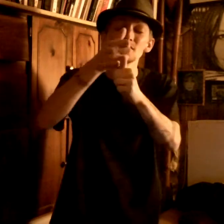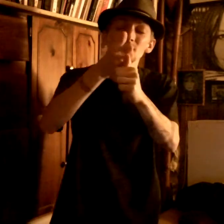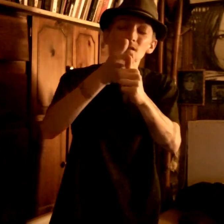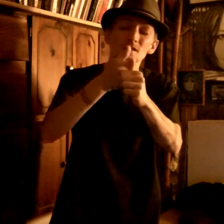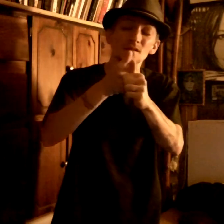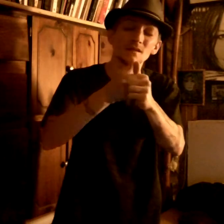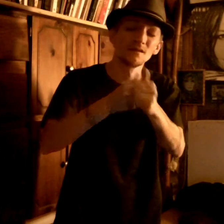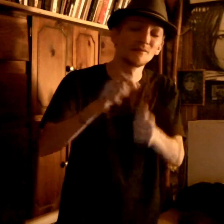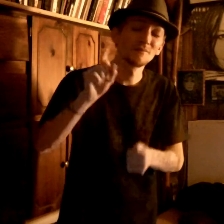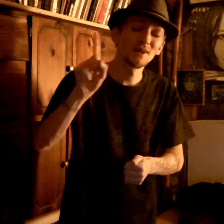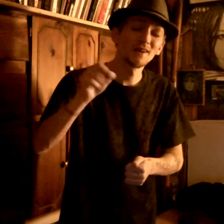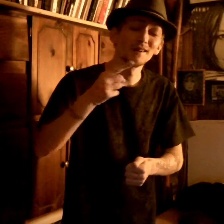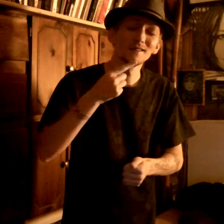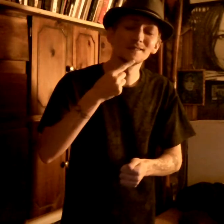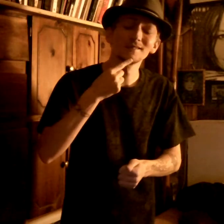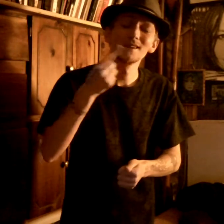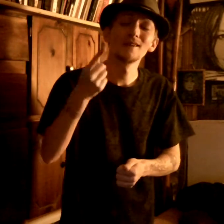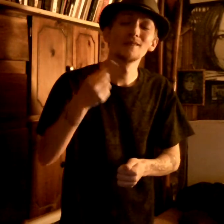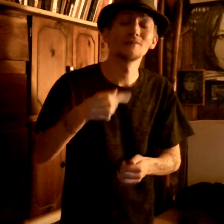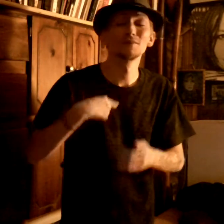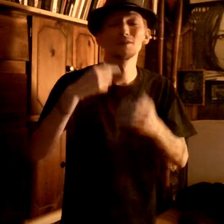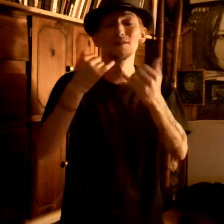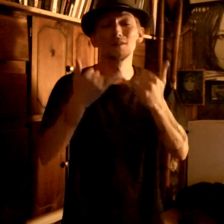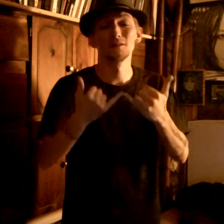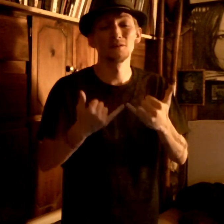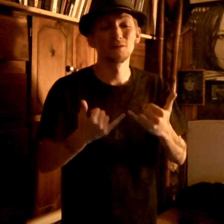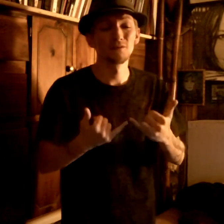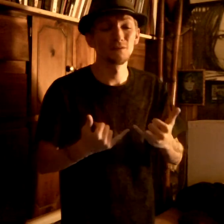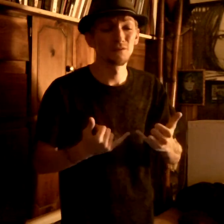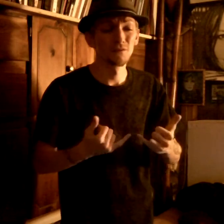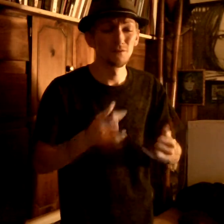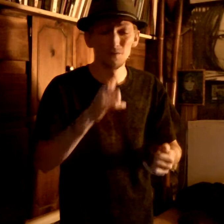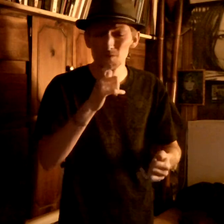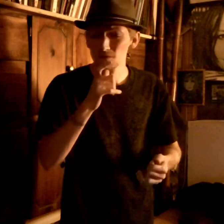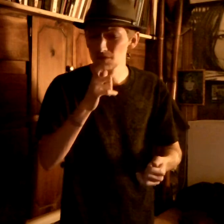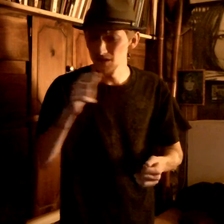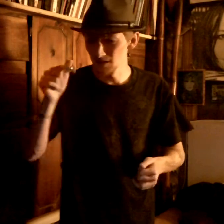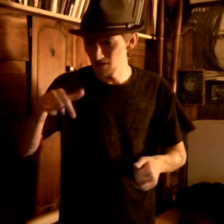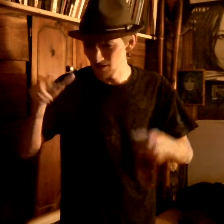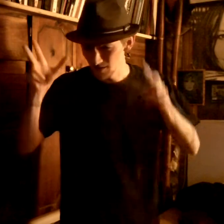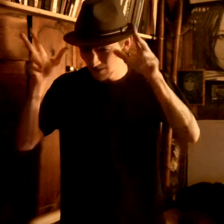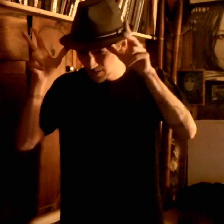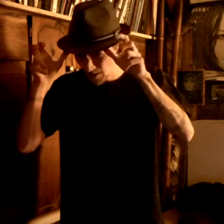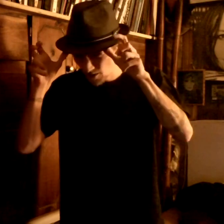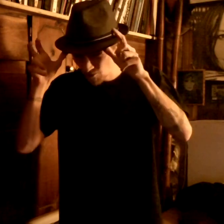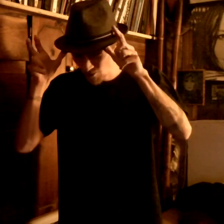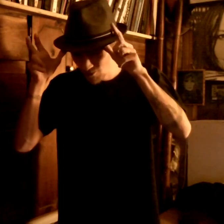somebody tell me now Who is this terrorist?